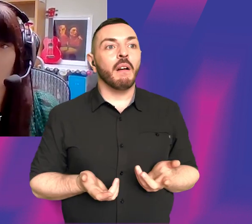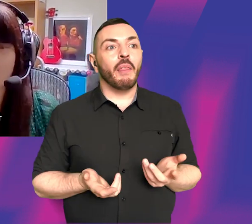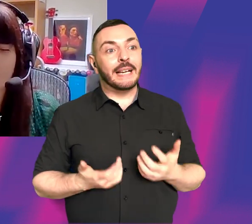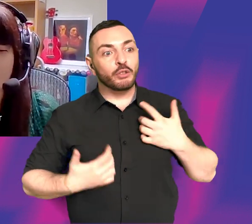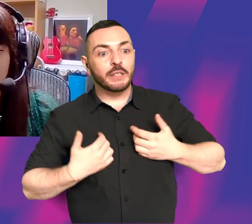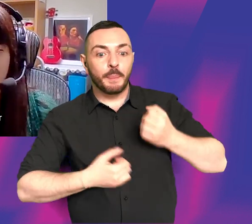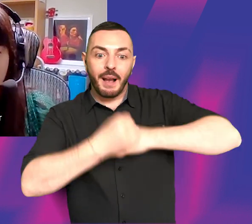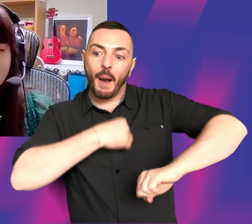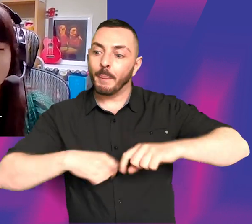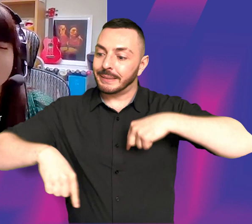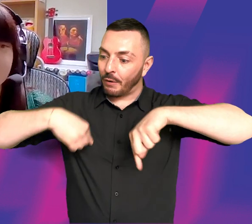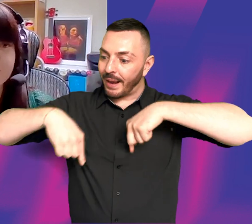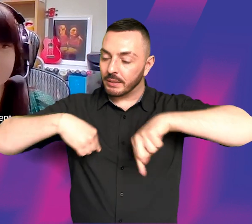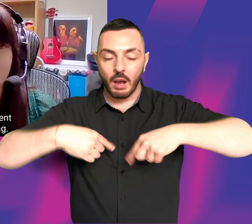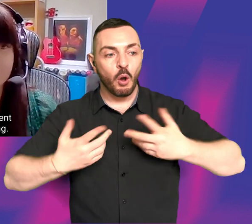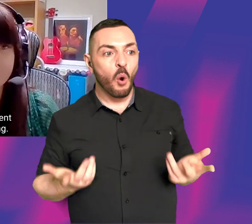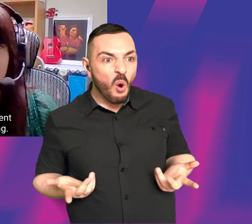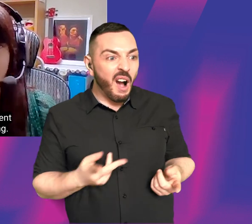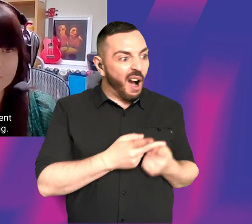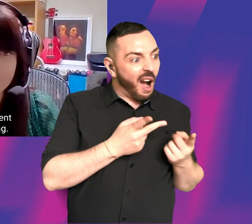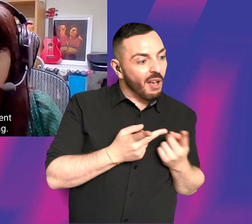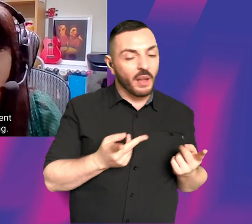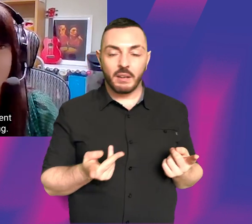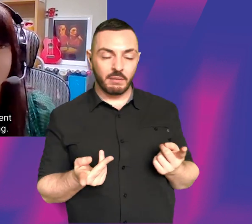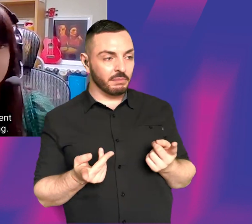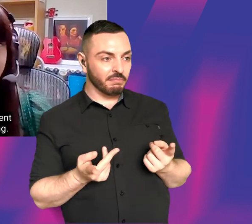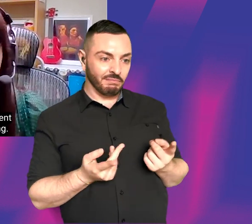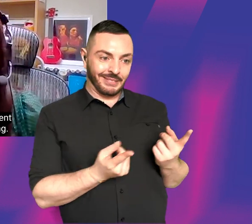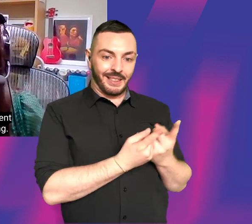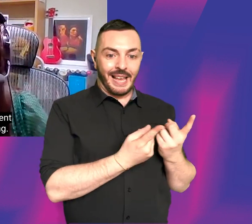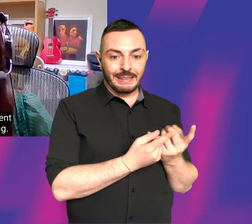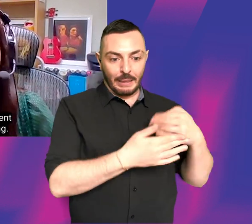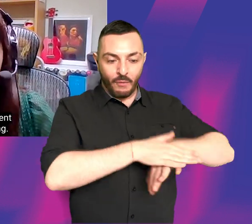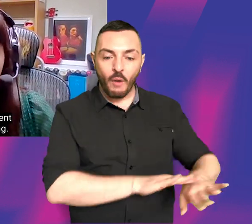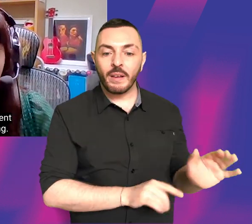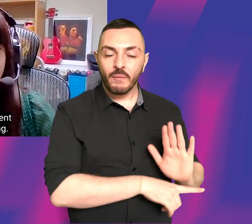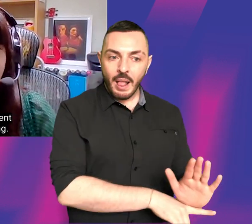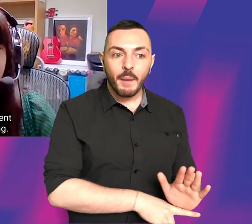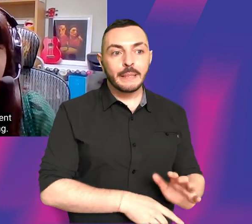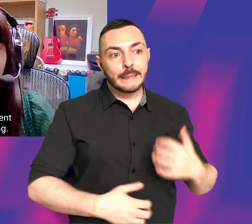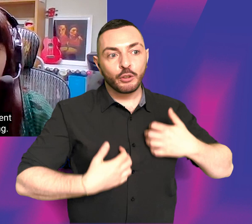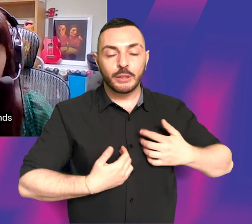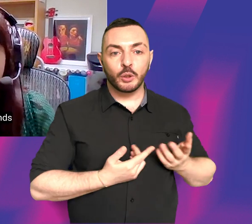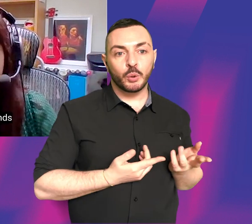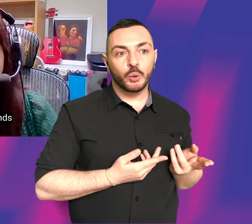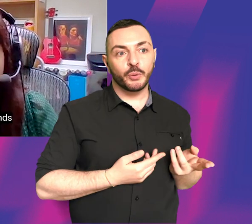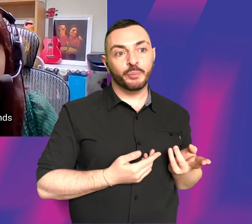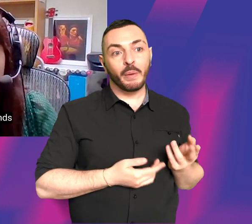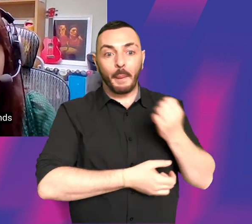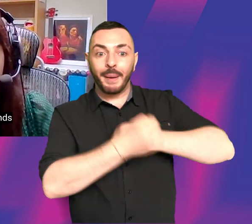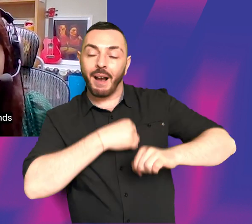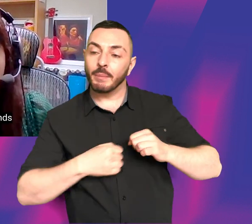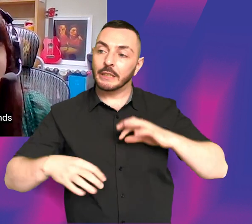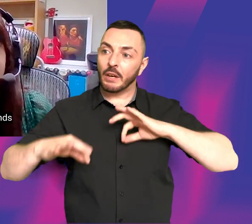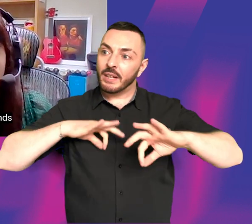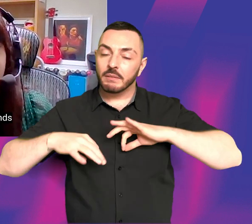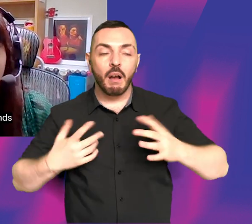or they may be doing other things that they've done on film sets or student sets, but they're they're interested in directing. What's your advice to